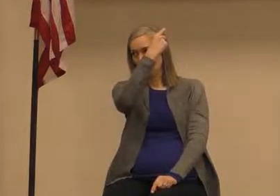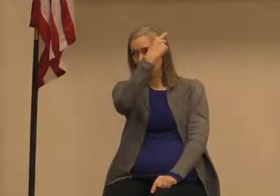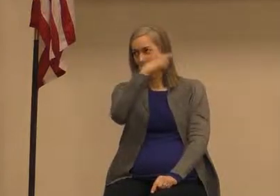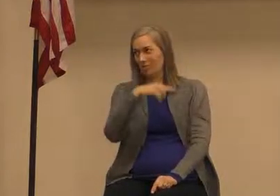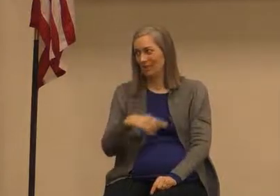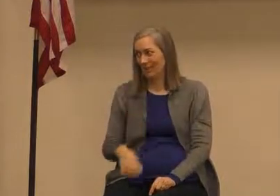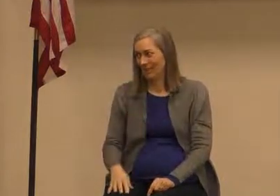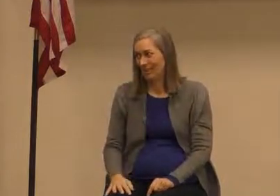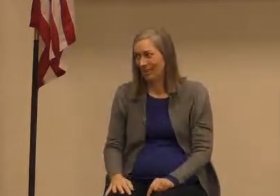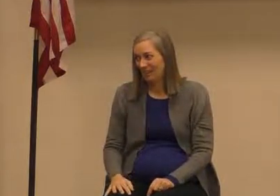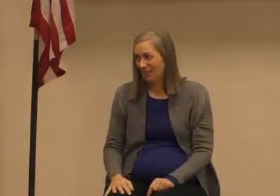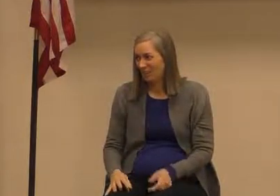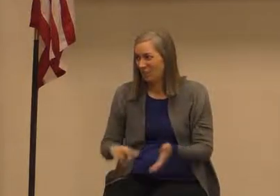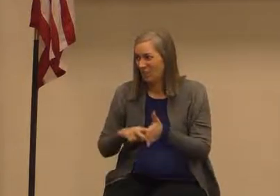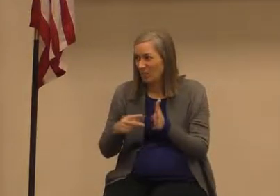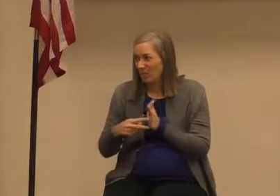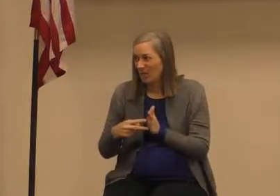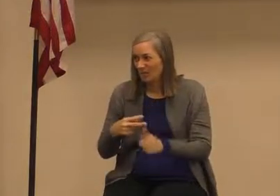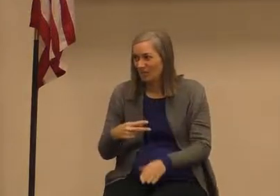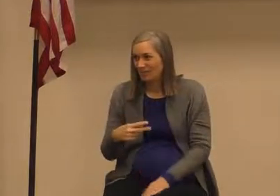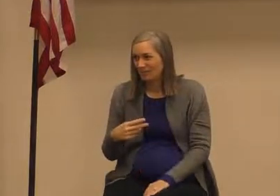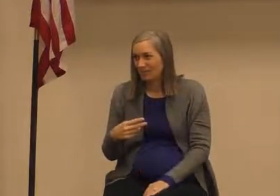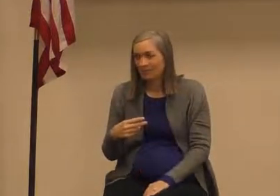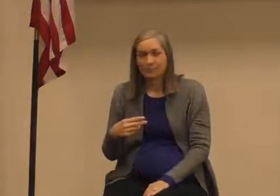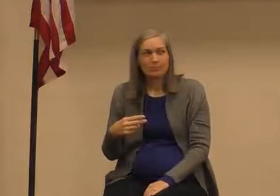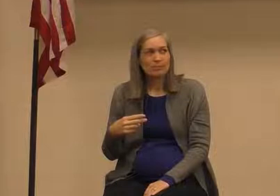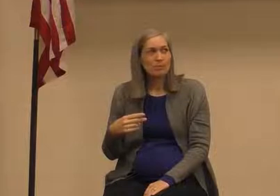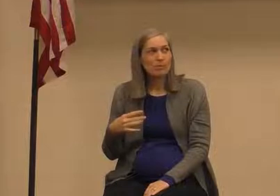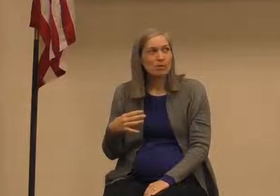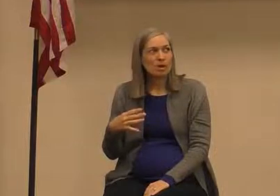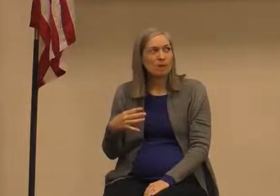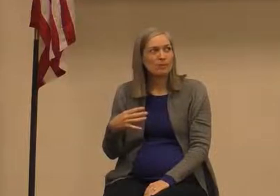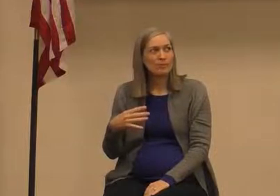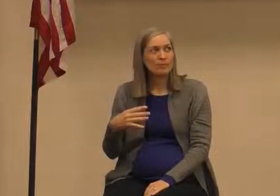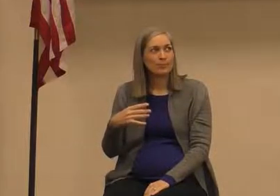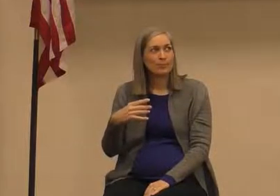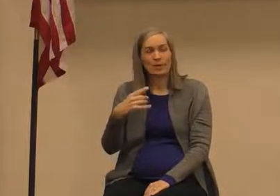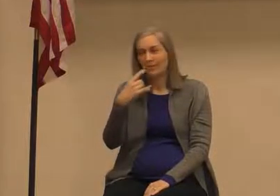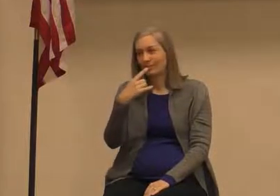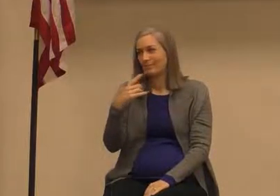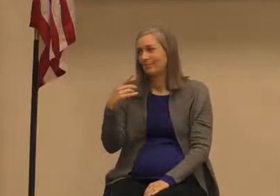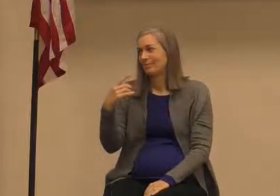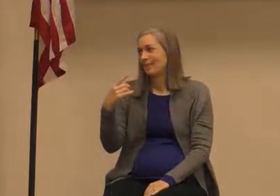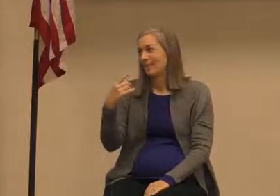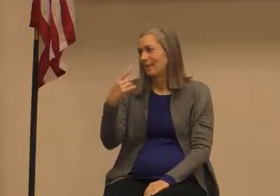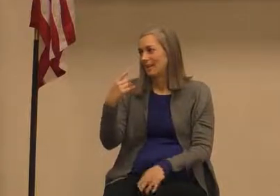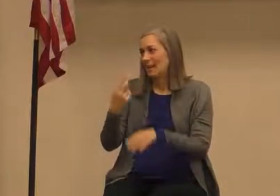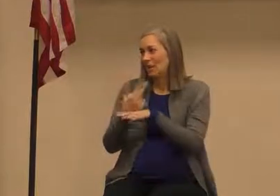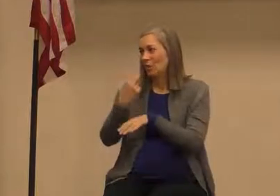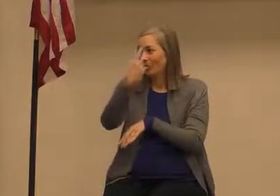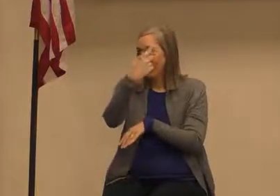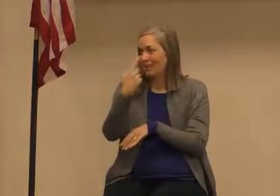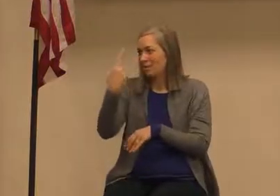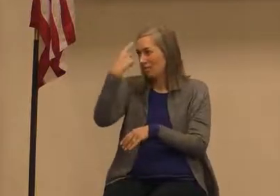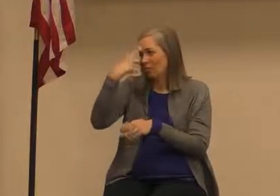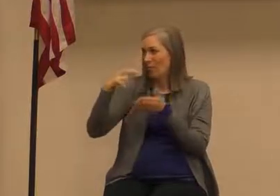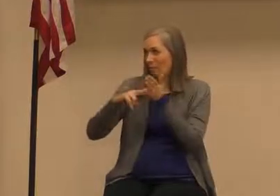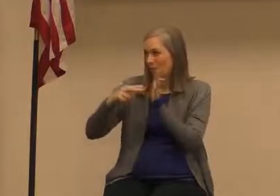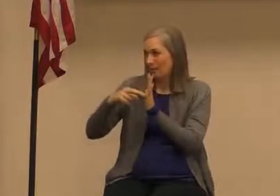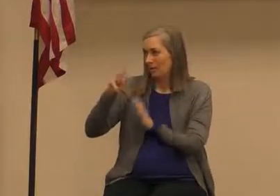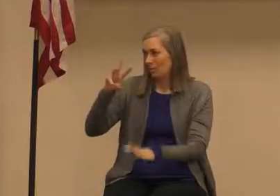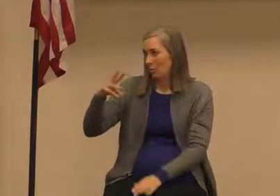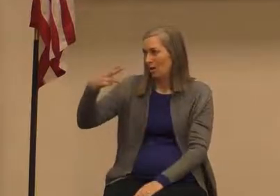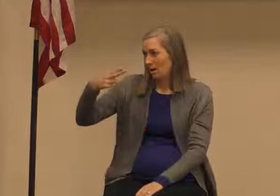okay what does that mean it just means consisting of four letters very enlightened of our Greek friends okay so so they use the word